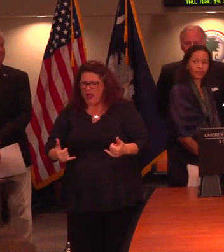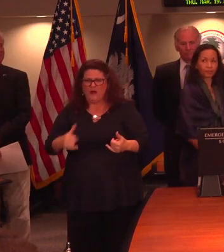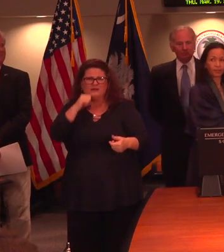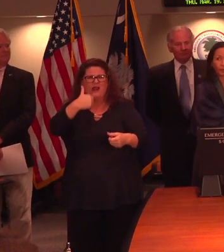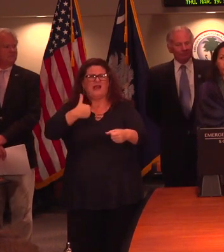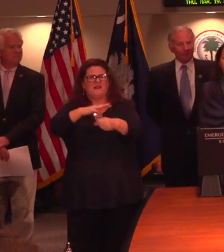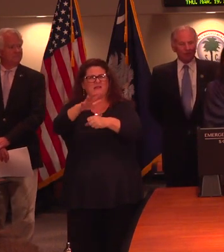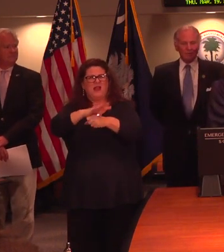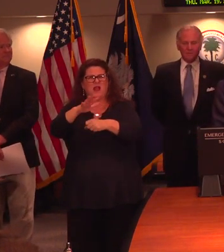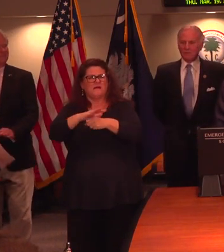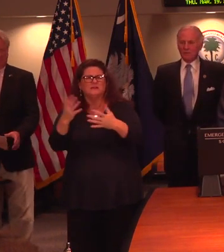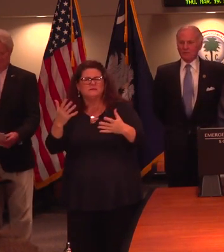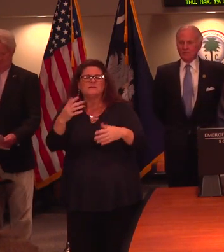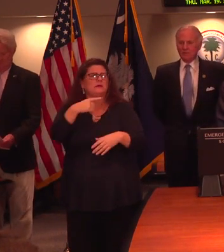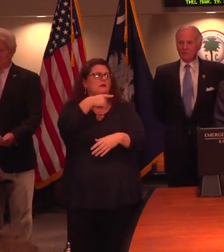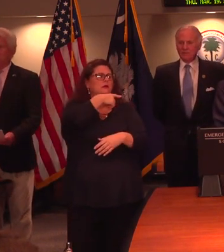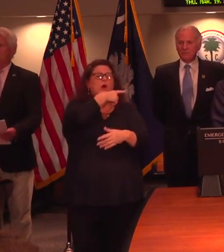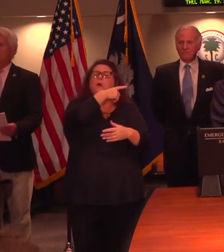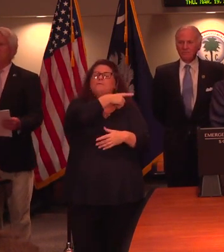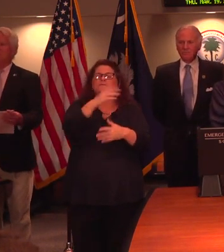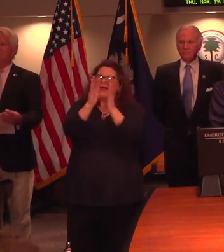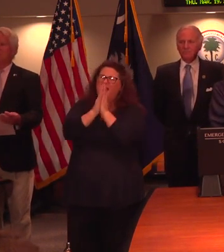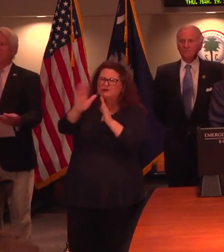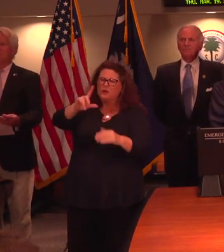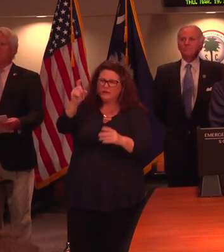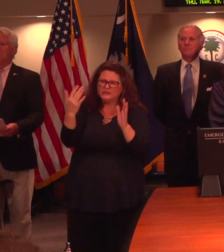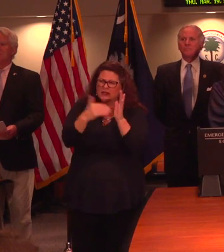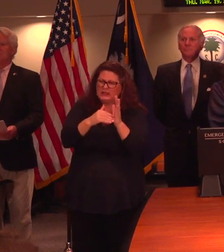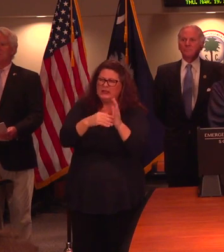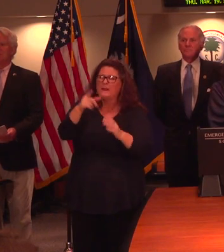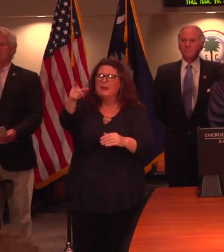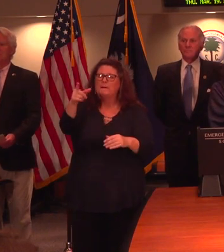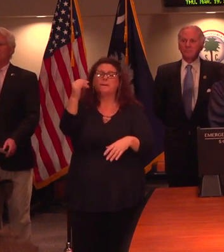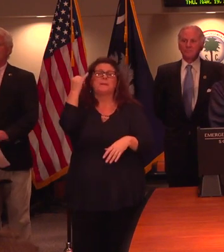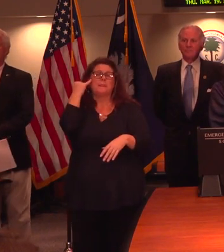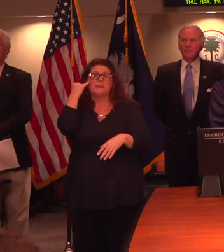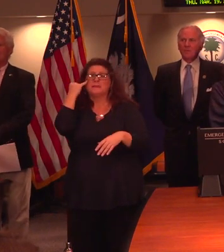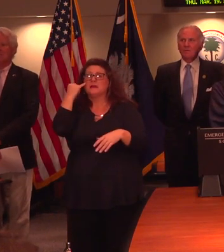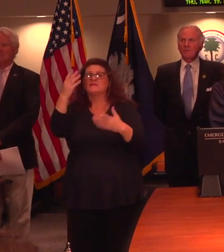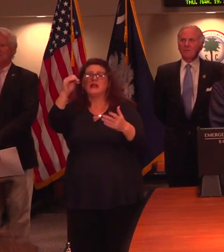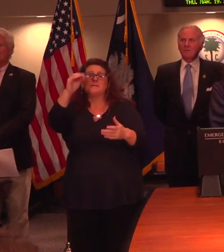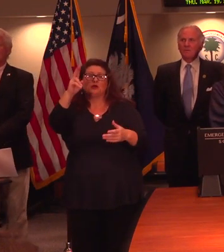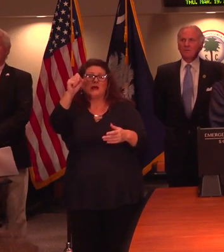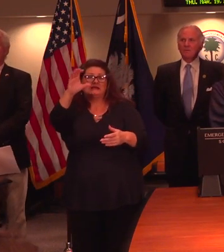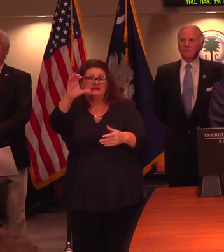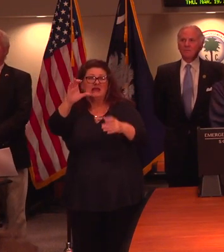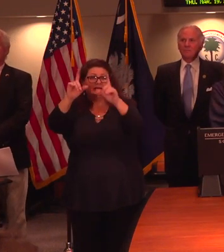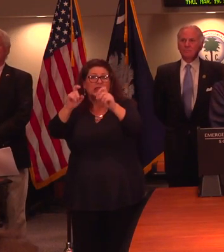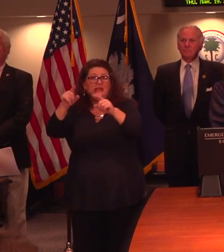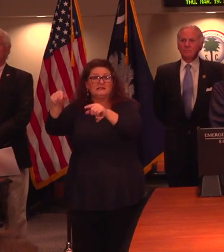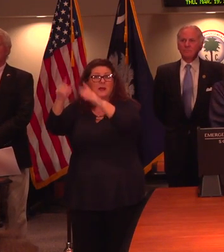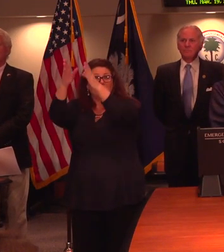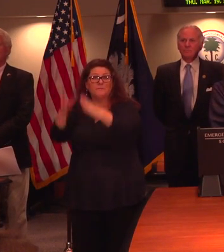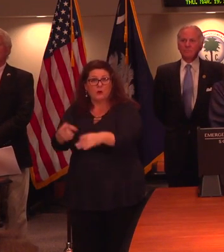I'm sorry, if people... Please repeat the question. If people weren't getting tested without being screened by something like MUSC or something like that, I mean, has there